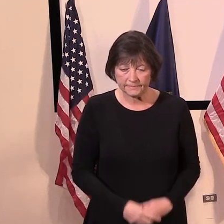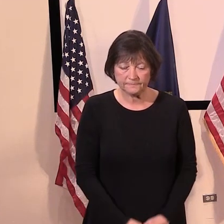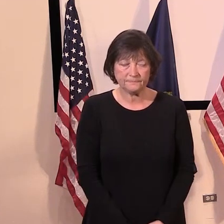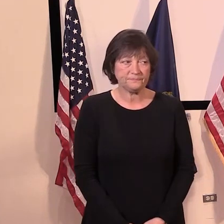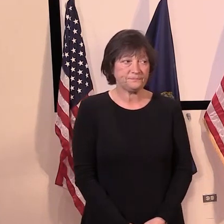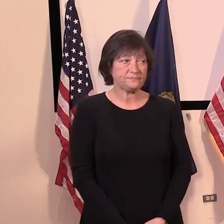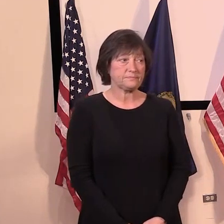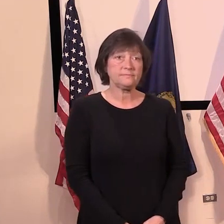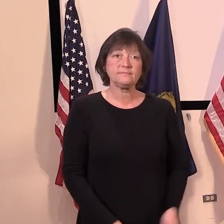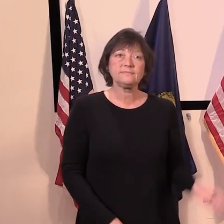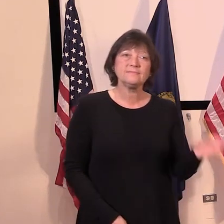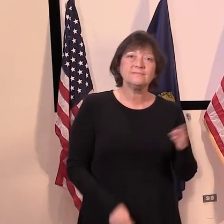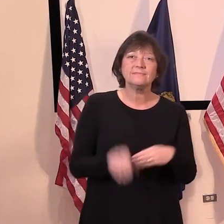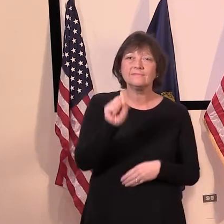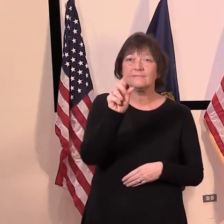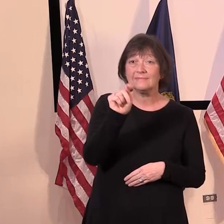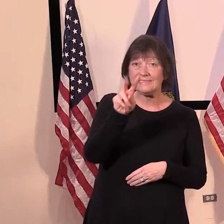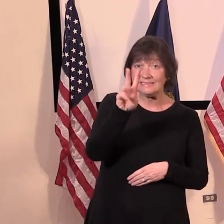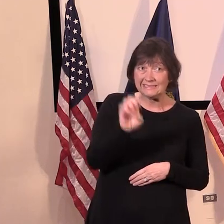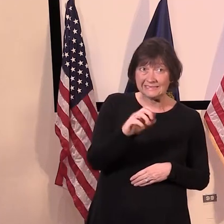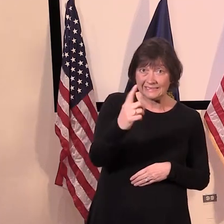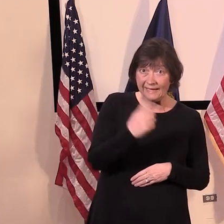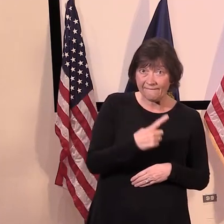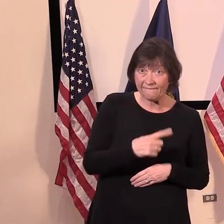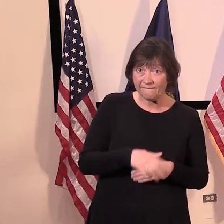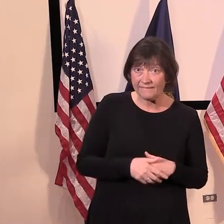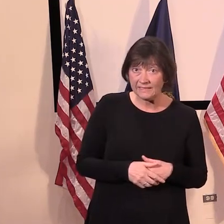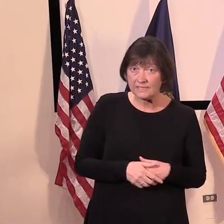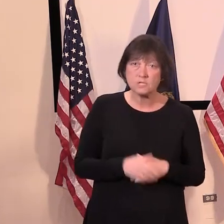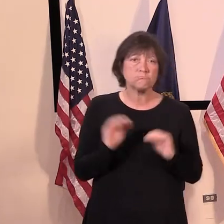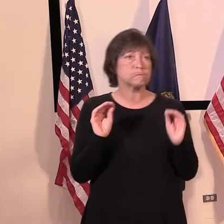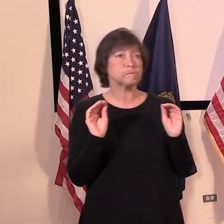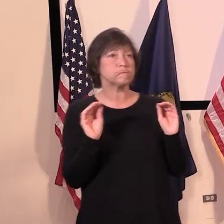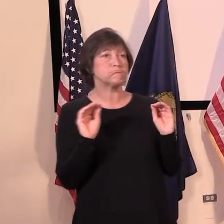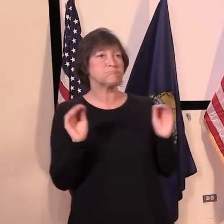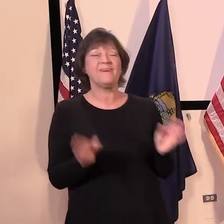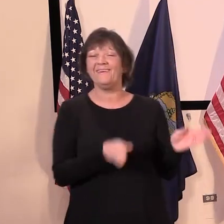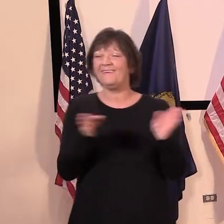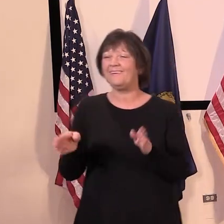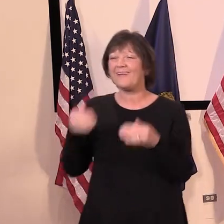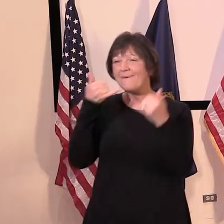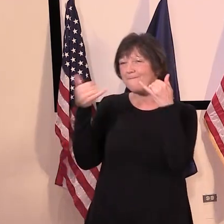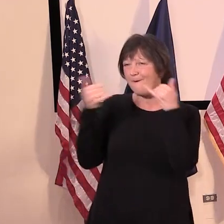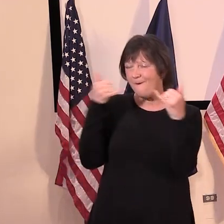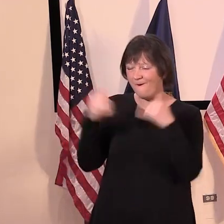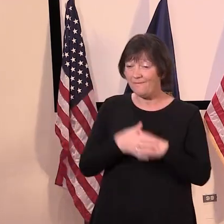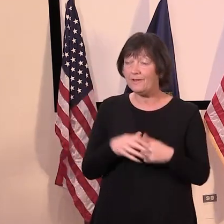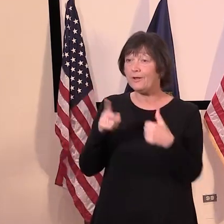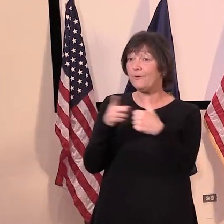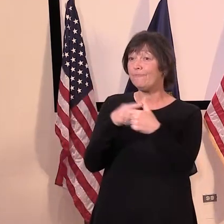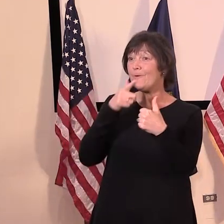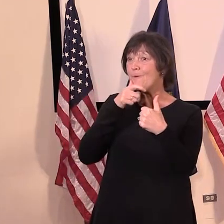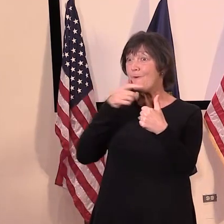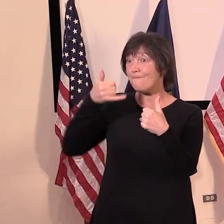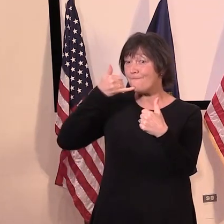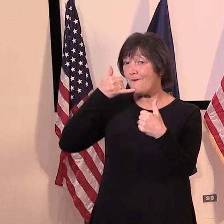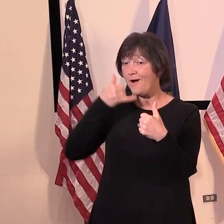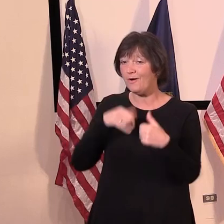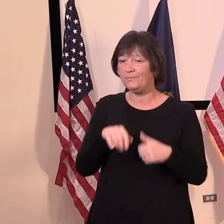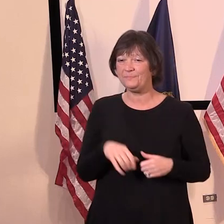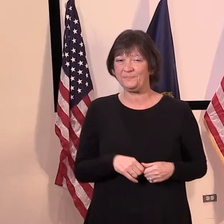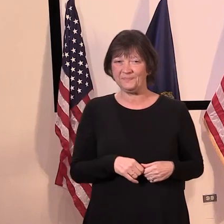Steve, did you have a question? All right. We're going to go to the phone lines now. The first step on the phone is